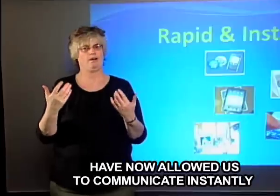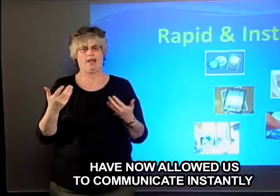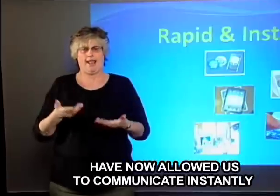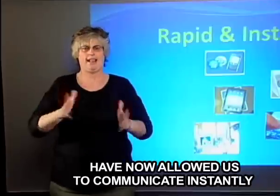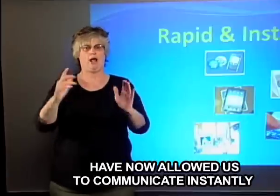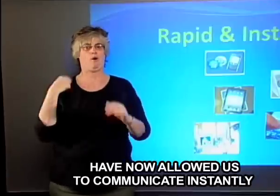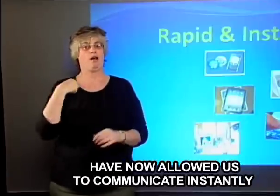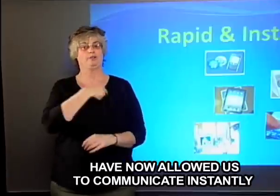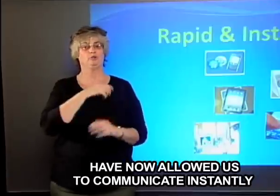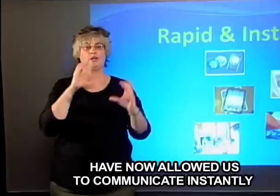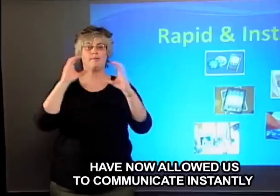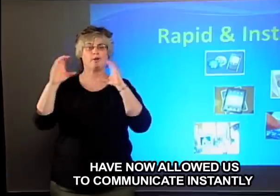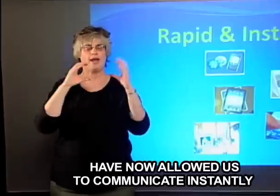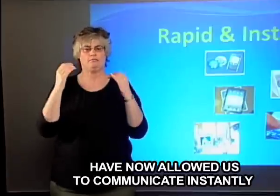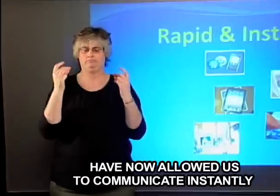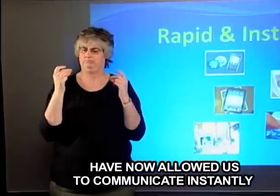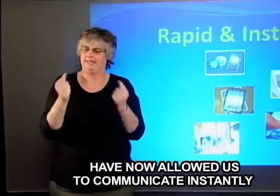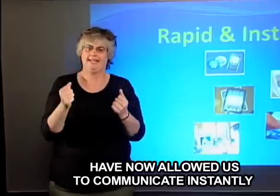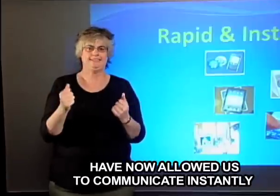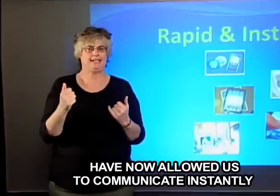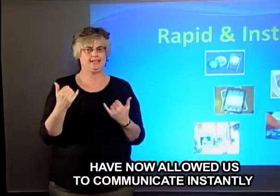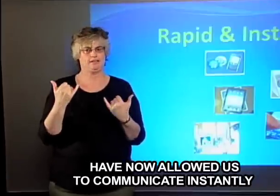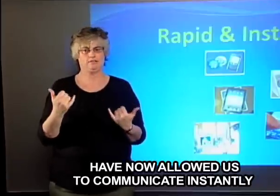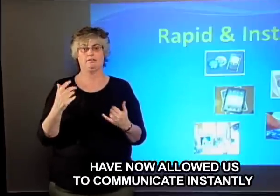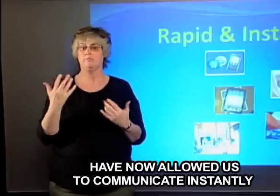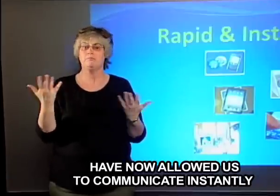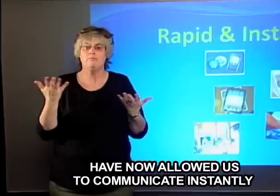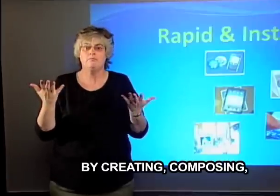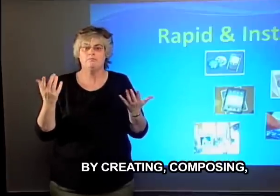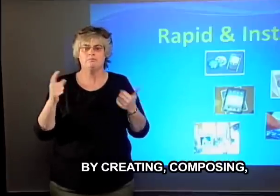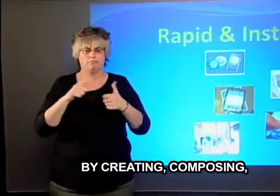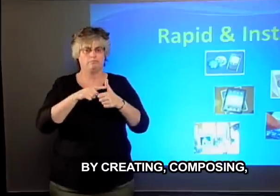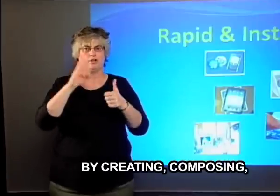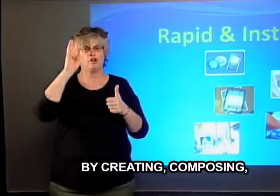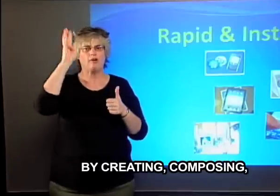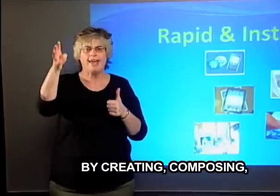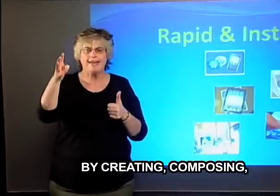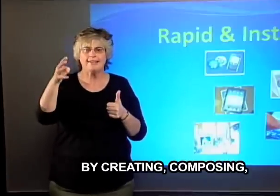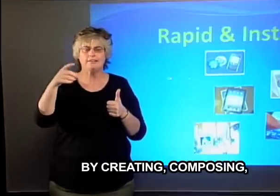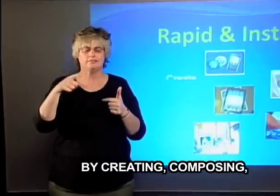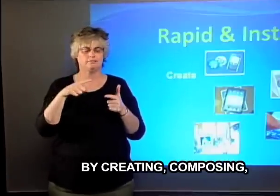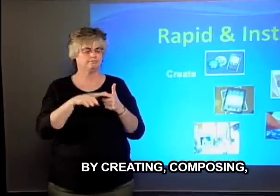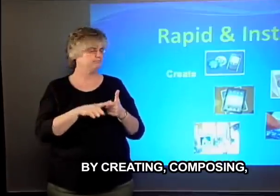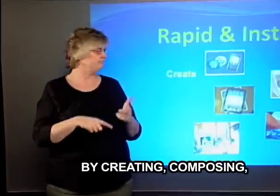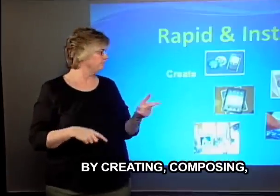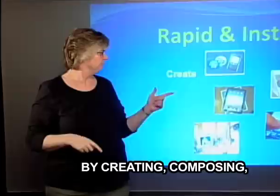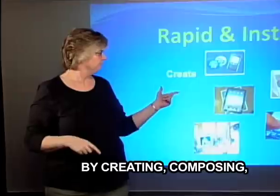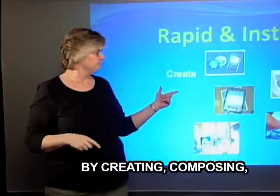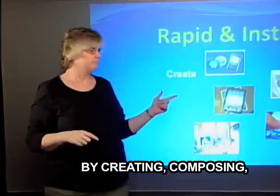now allowed us to communicate instantly by creating, composing,